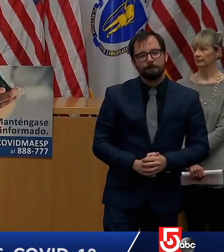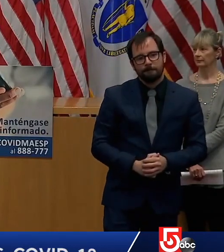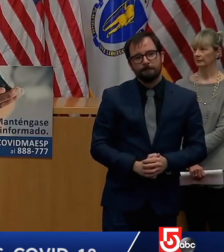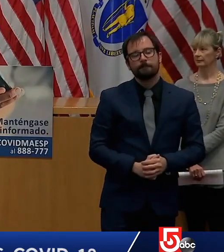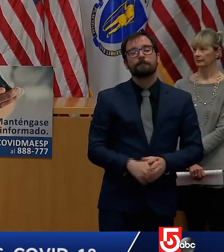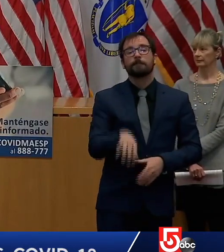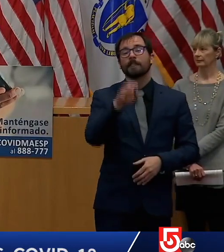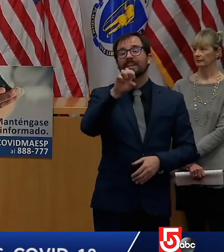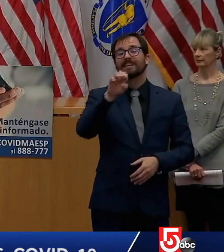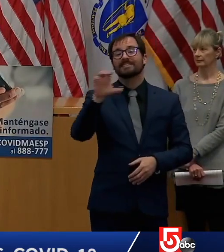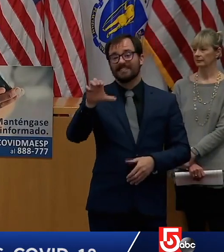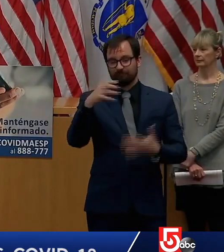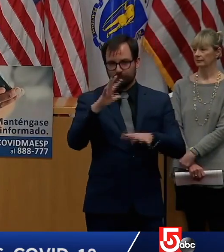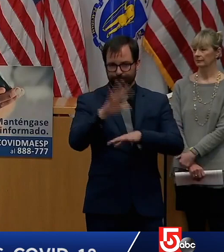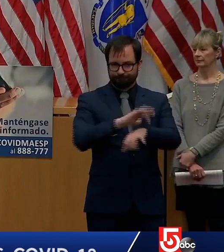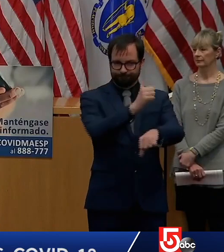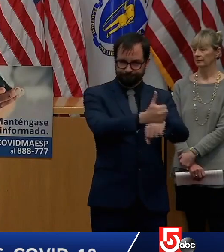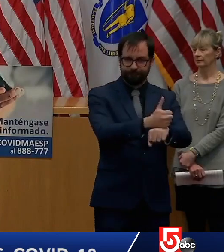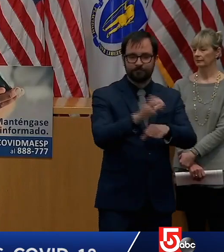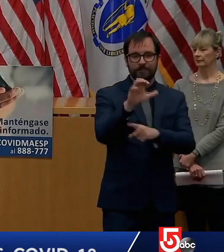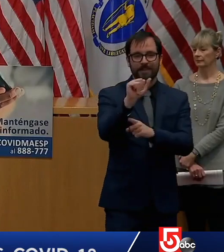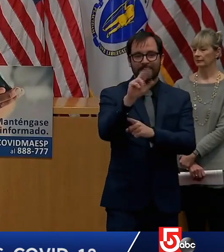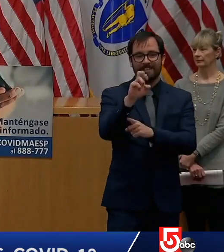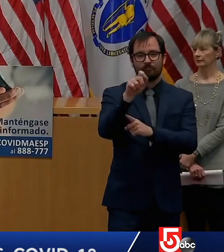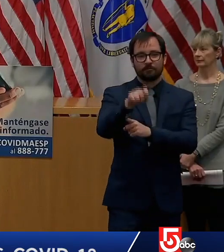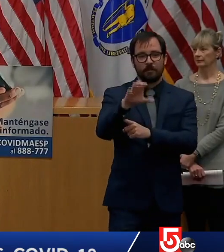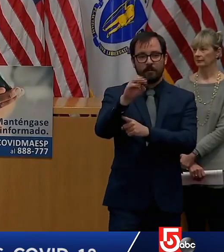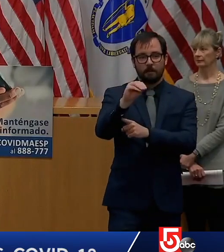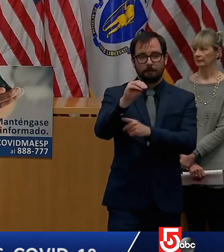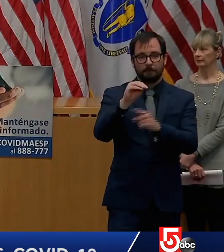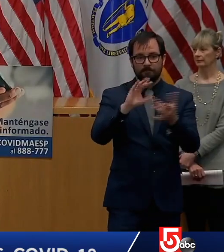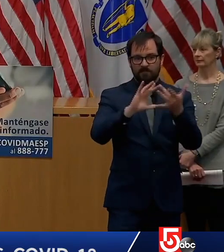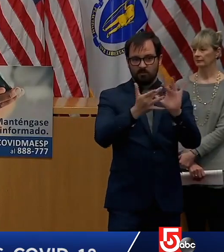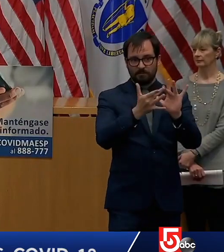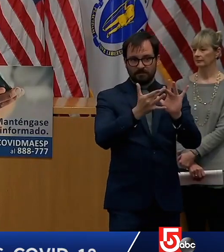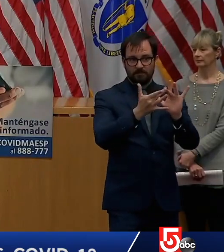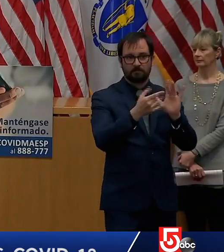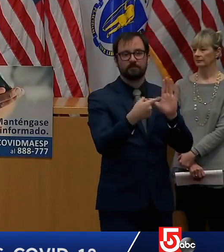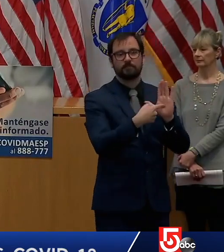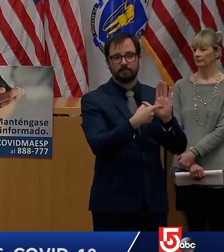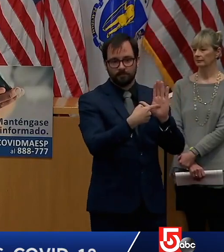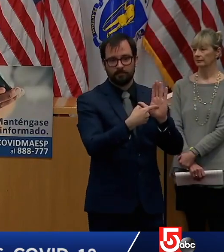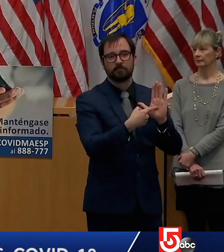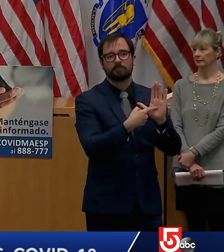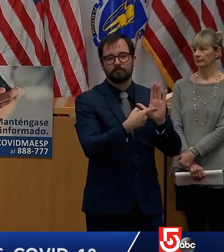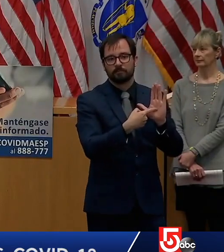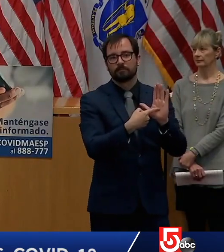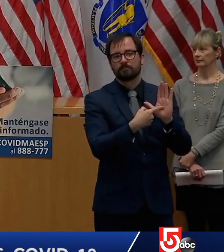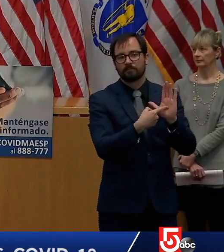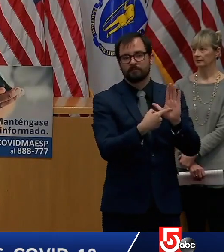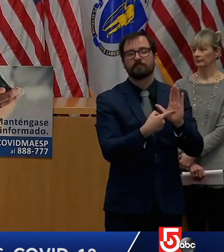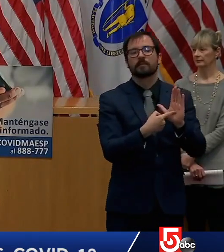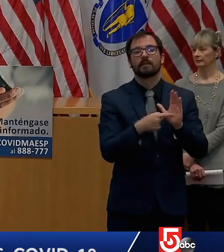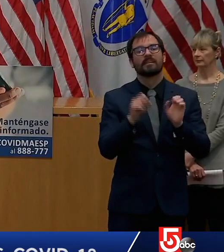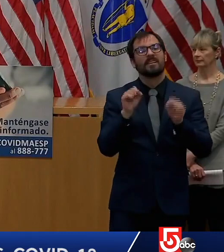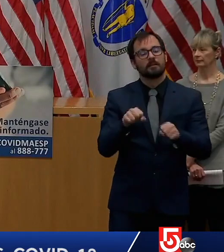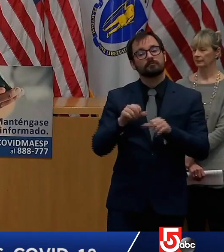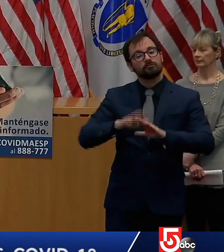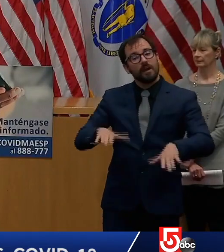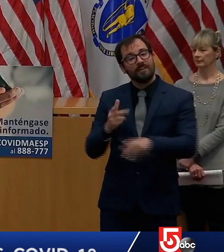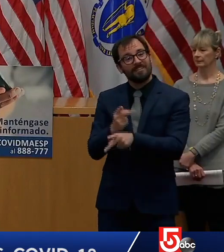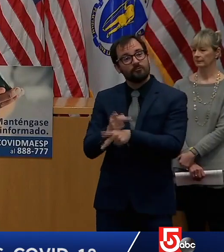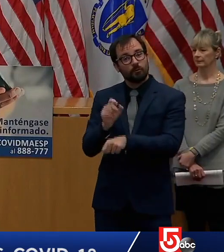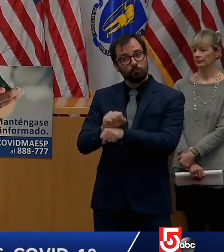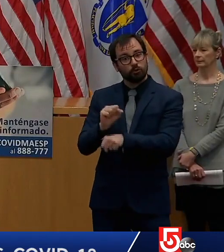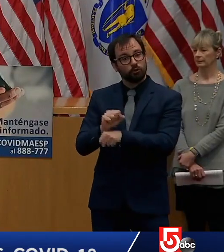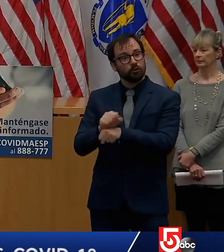for essential workers and to support families with children who have special needs the department's also launching a partnership with